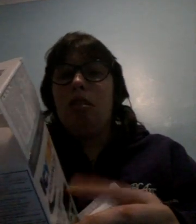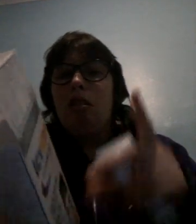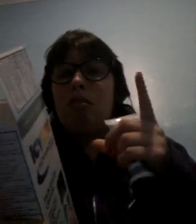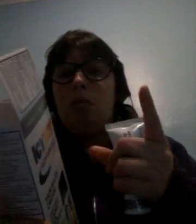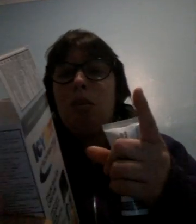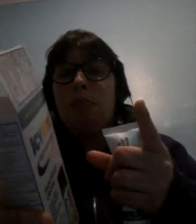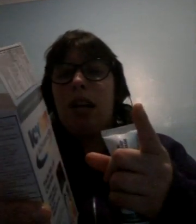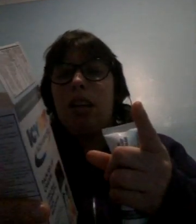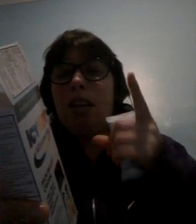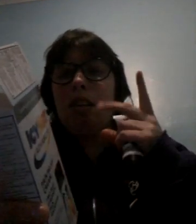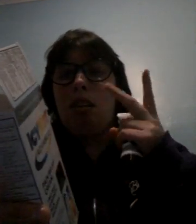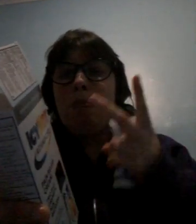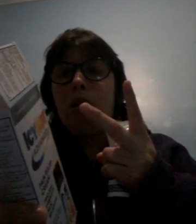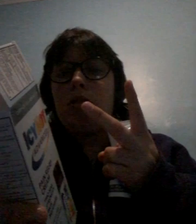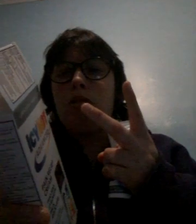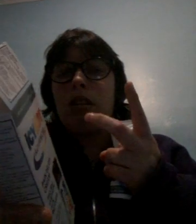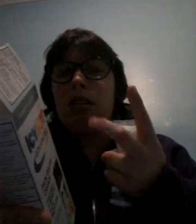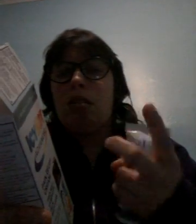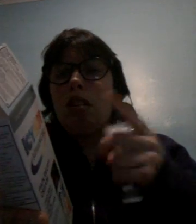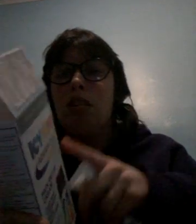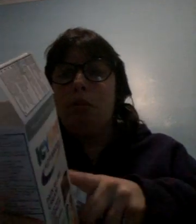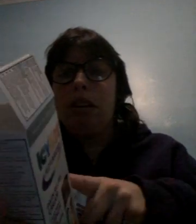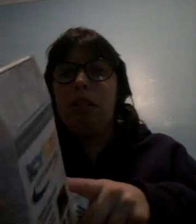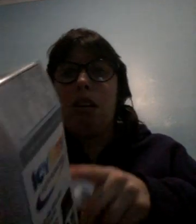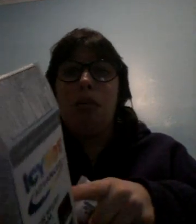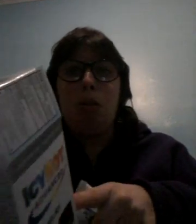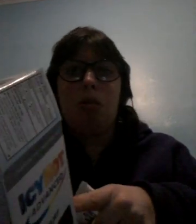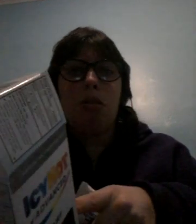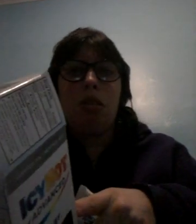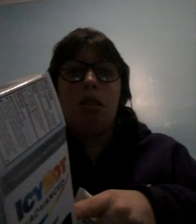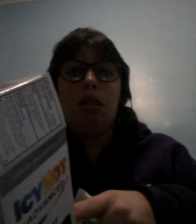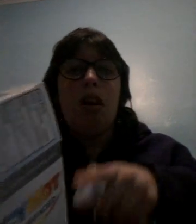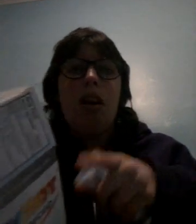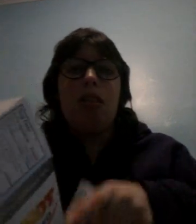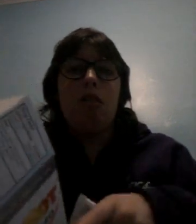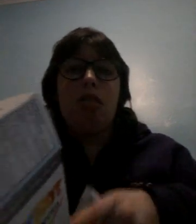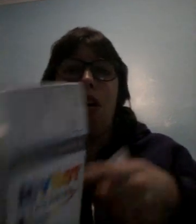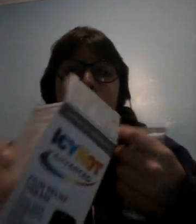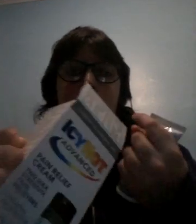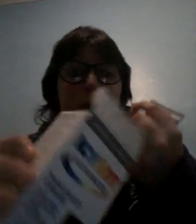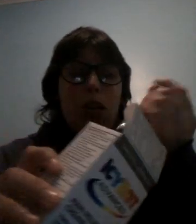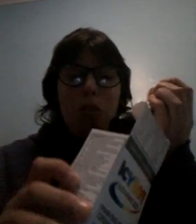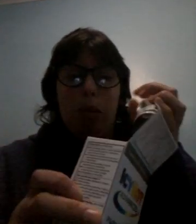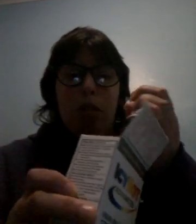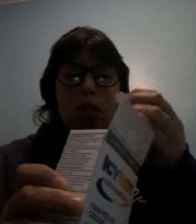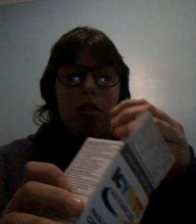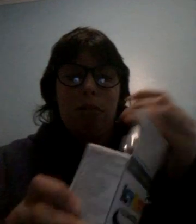simple backache muscle strains sprains and bruises this does help me a little bit because